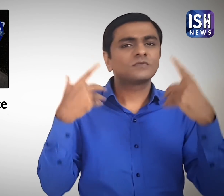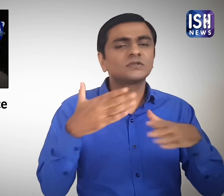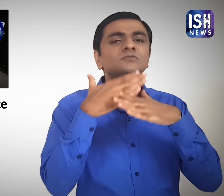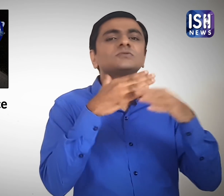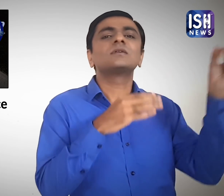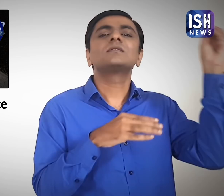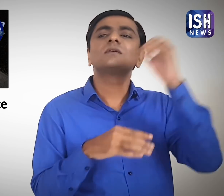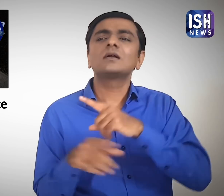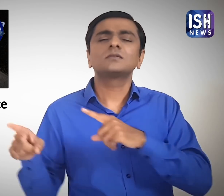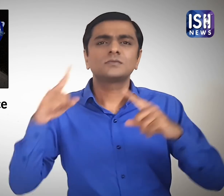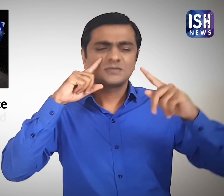2019.